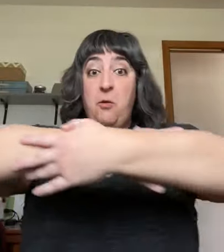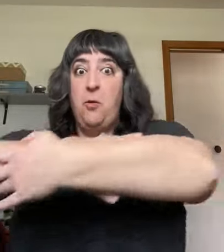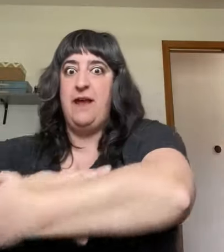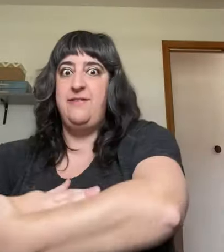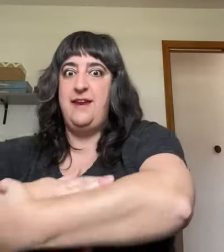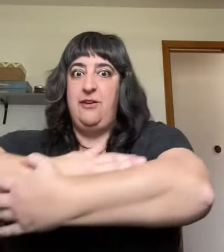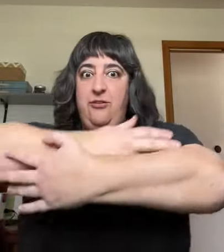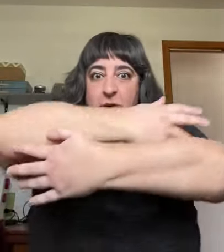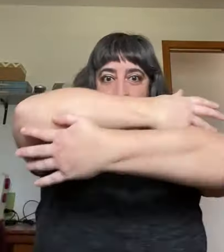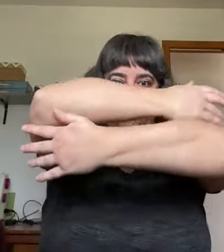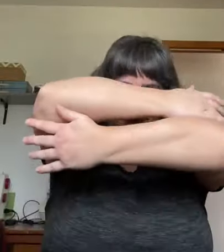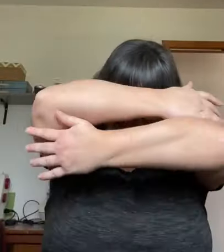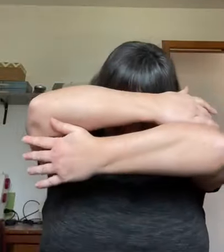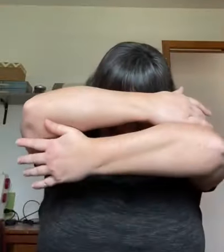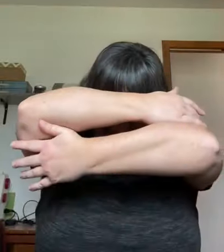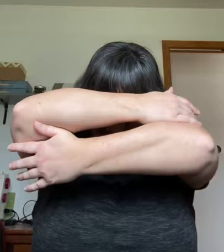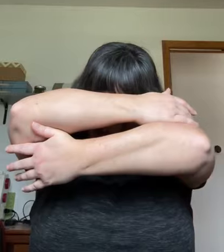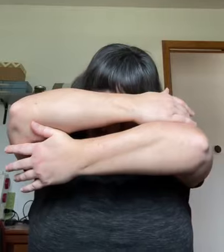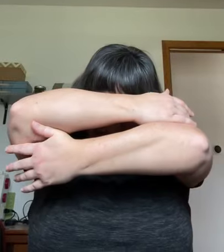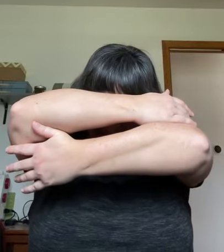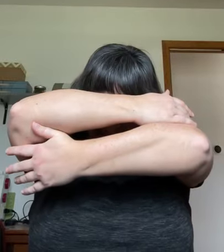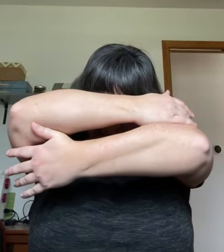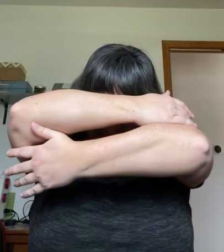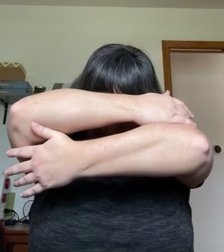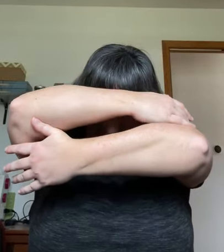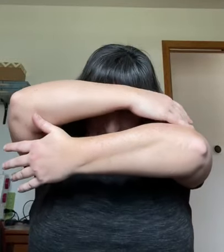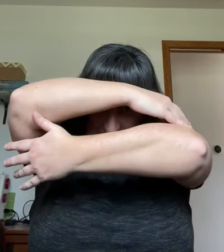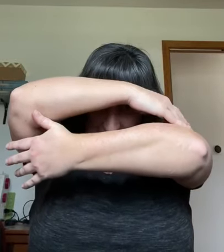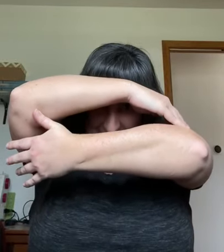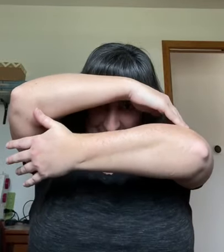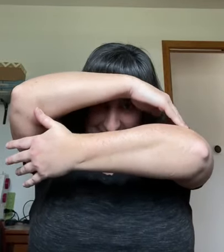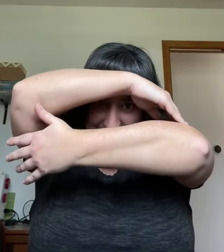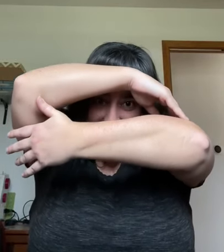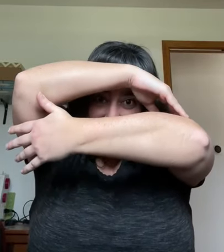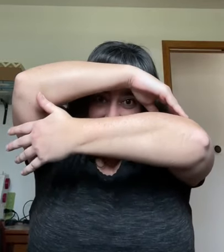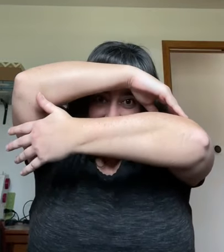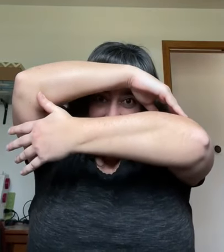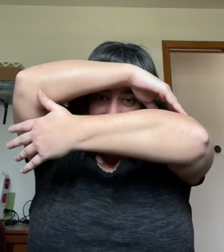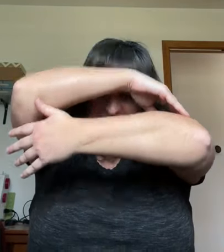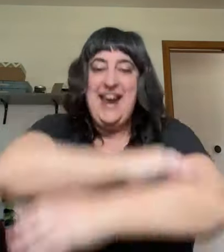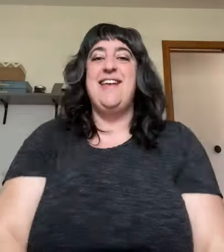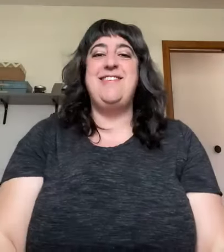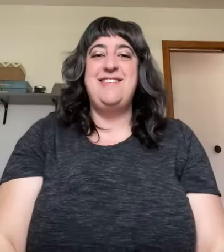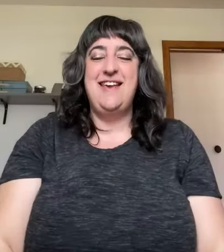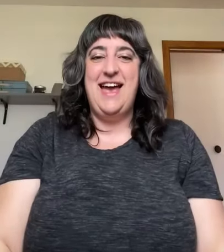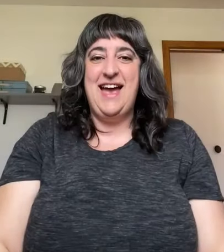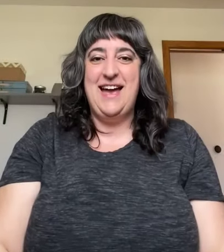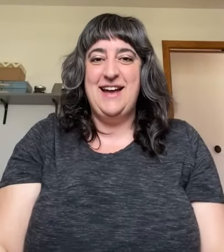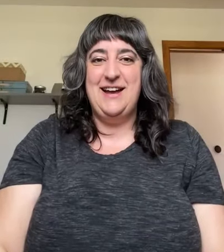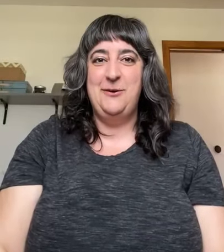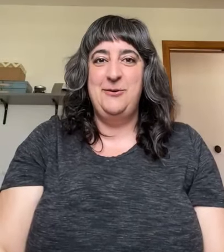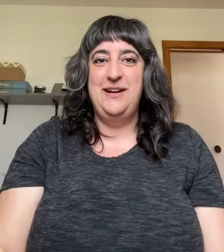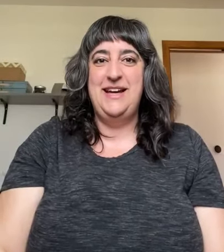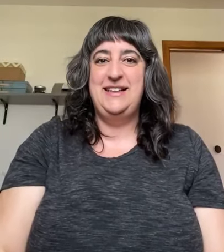resting so still. Will you come out? Yes, I will.